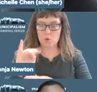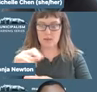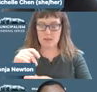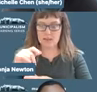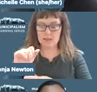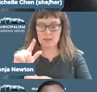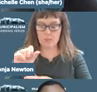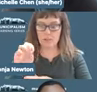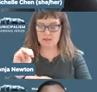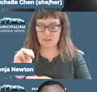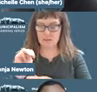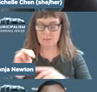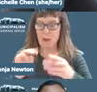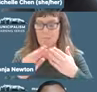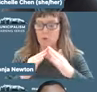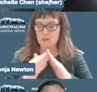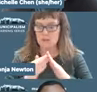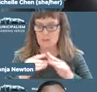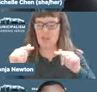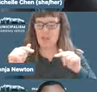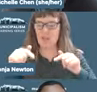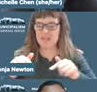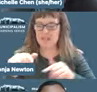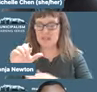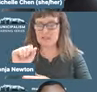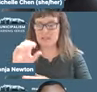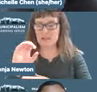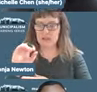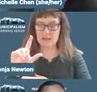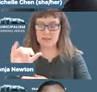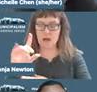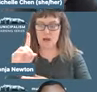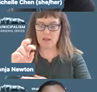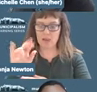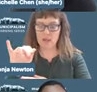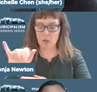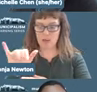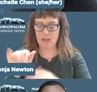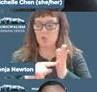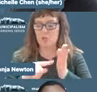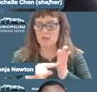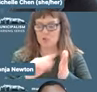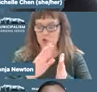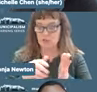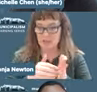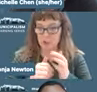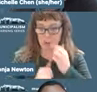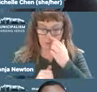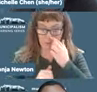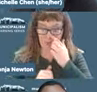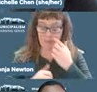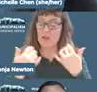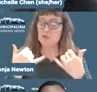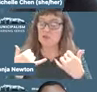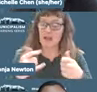This is the product of the Solidarity Research Center. And fittingly for May 1st, today we're going to focus on labor and